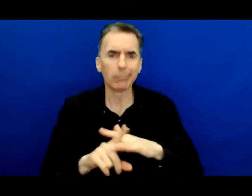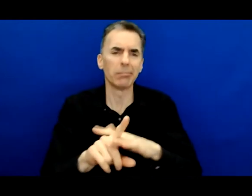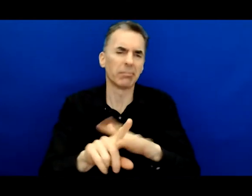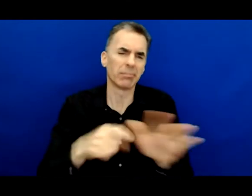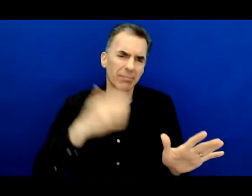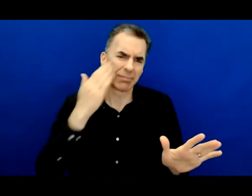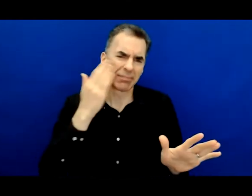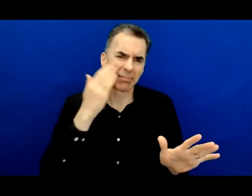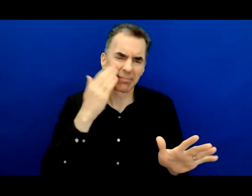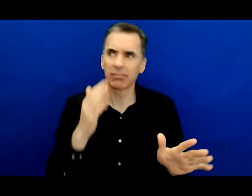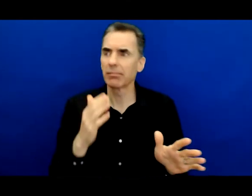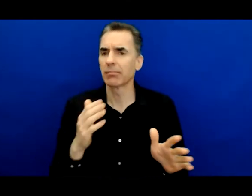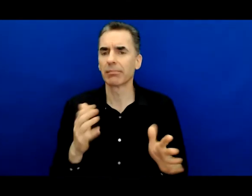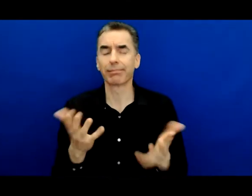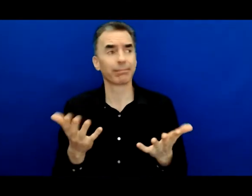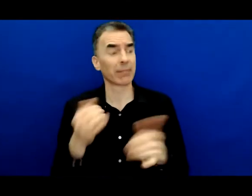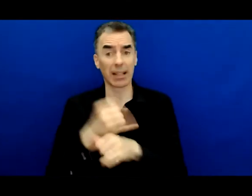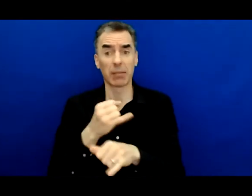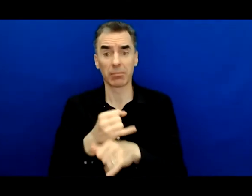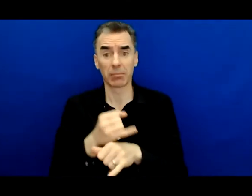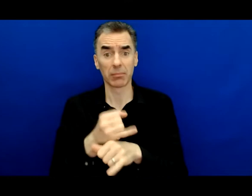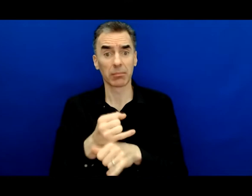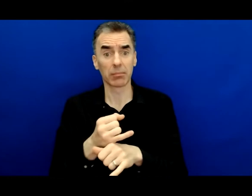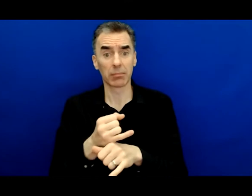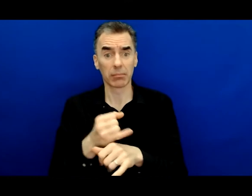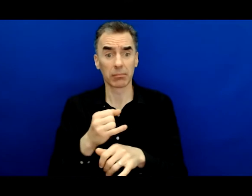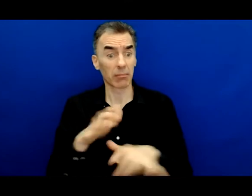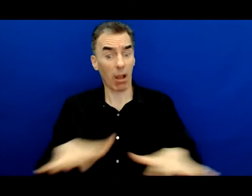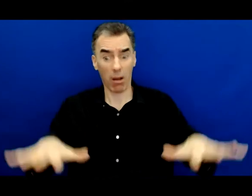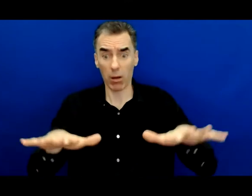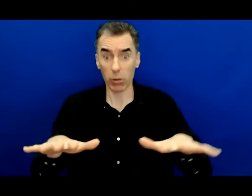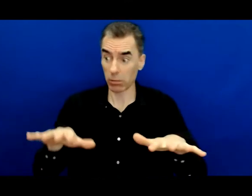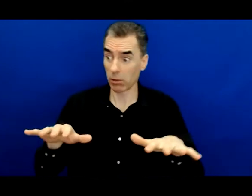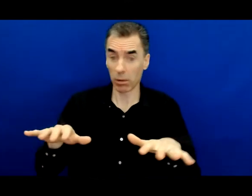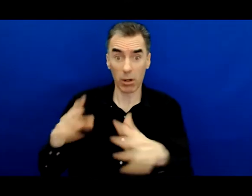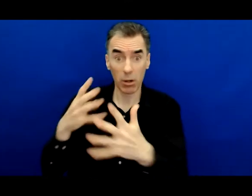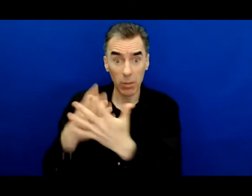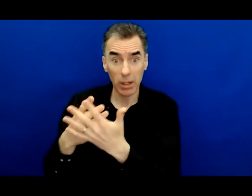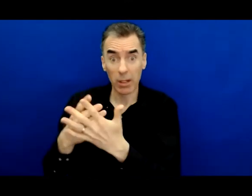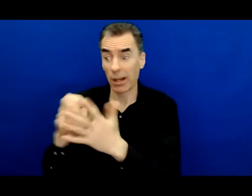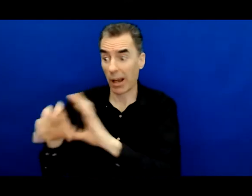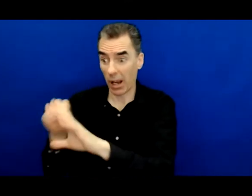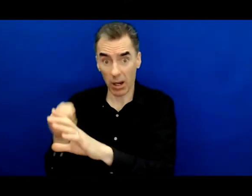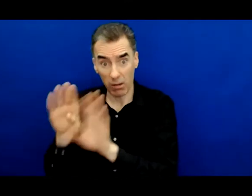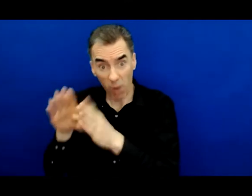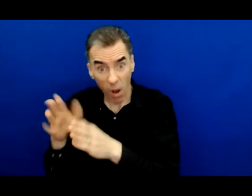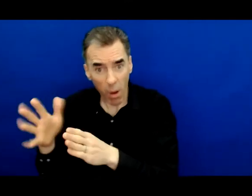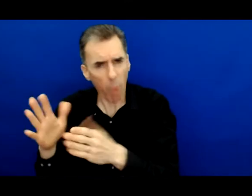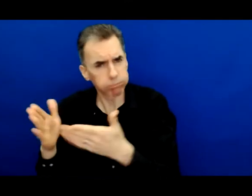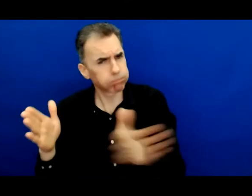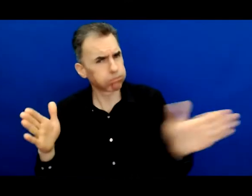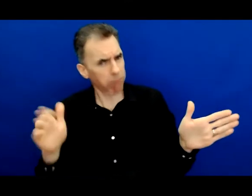from every situation on campus are worth the fight. I don't want, you know, I'm an educator, so I understand that.